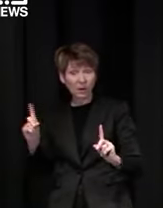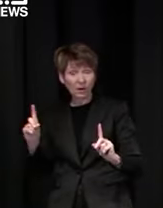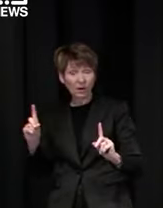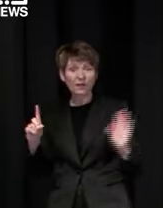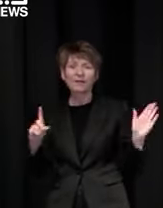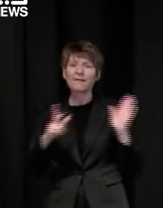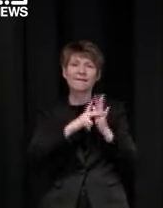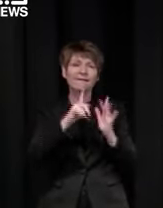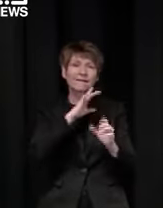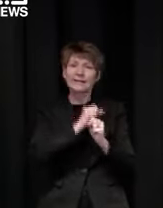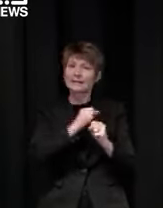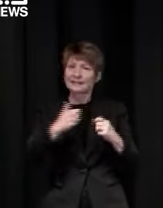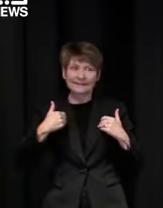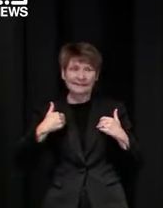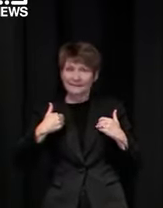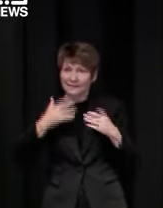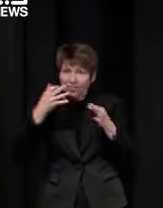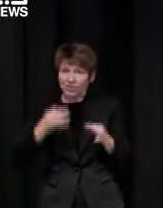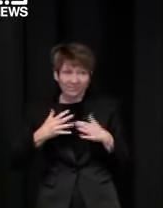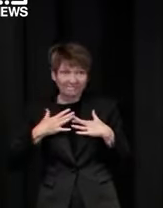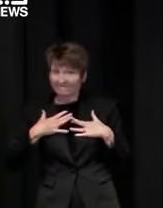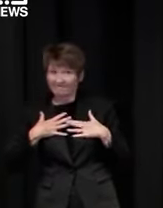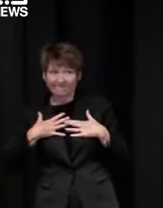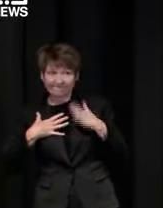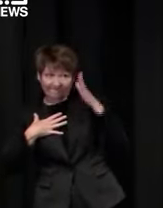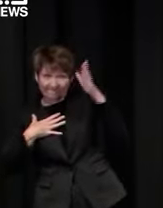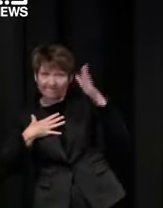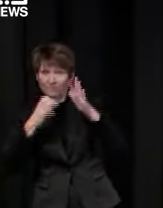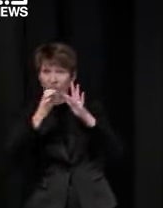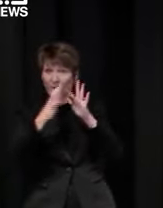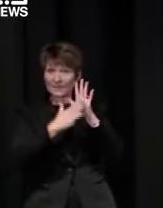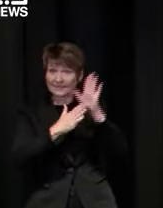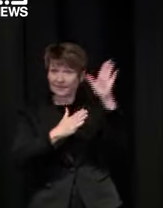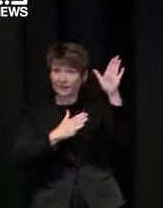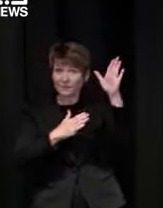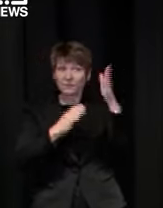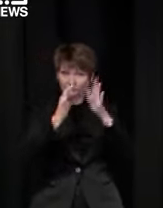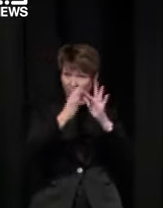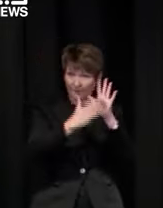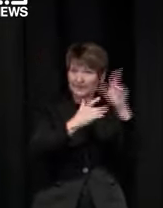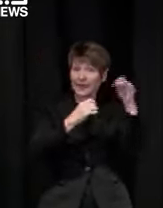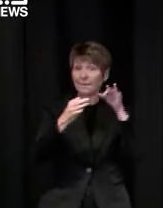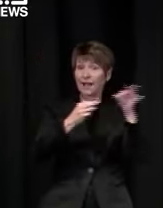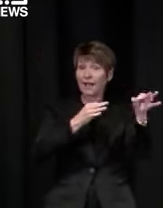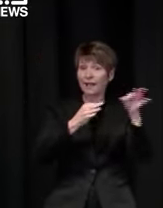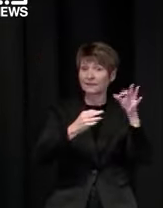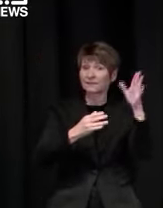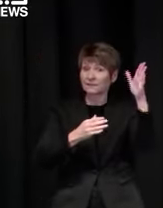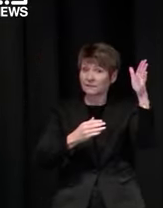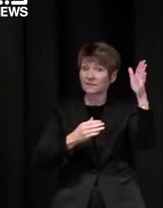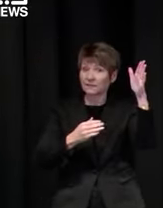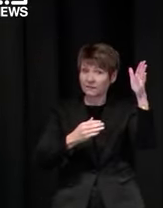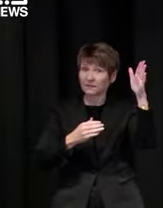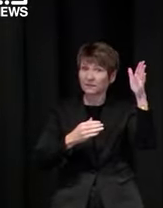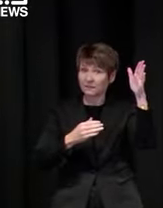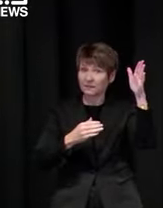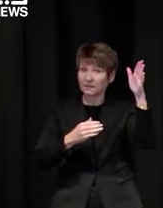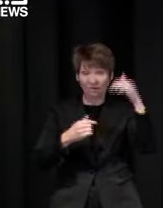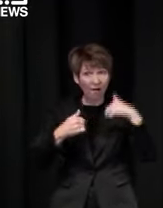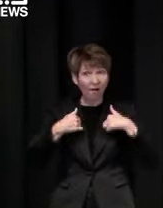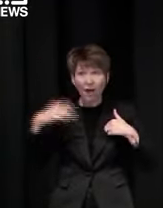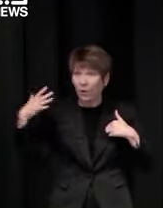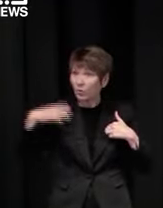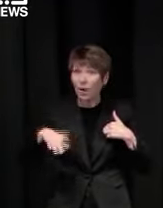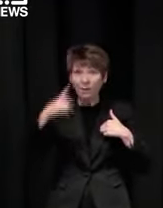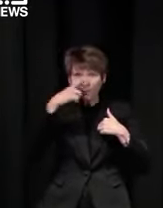doesn't really go to these issues doesn't really go to these issues no one's locked into having borders open i want them to be open i want